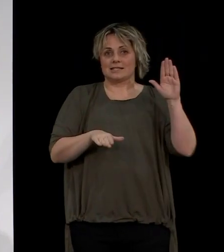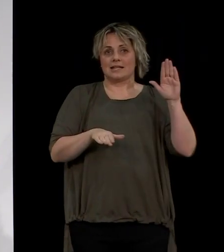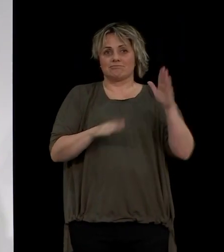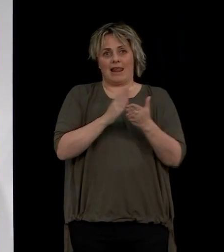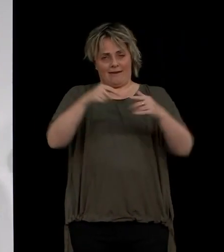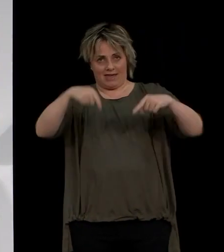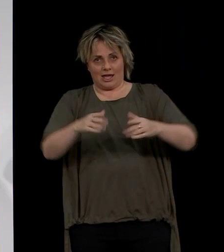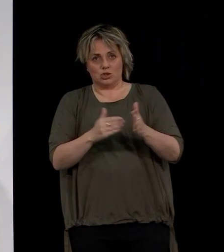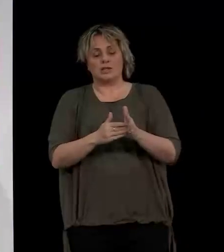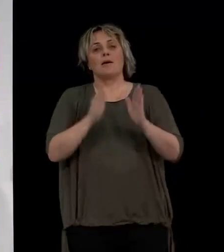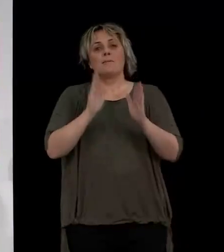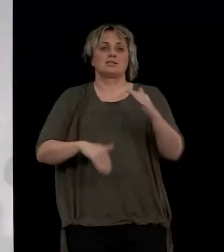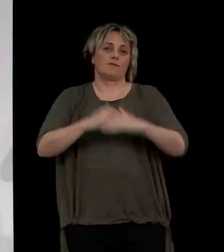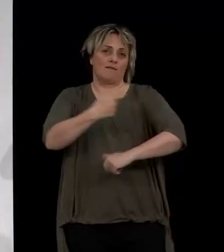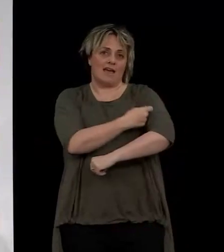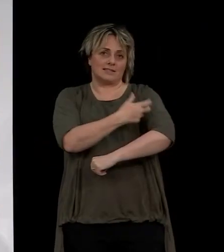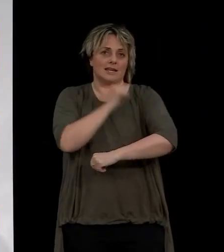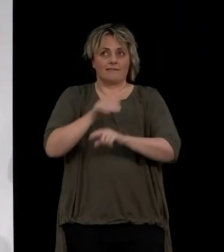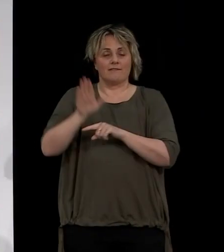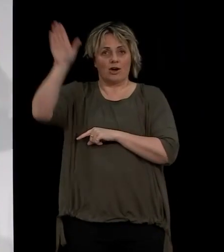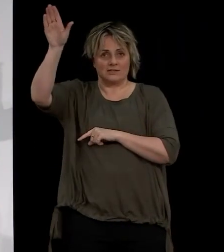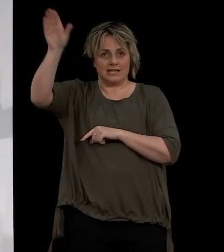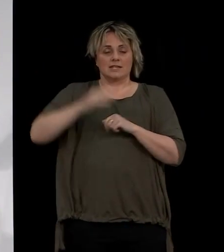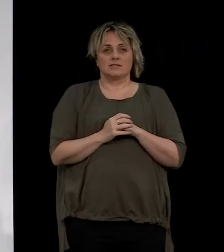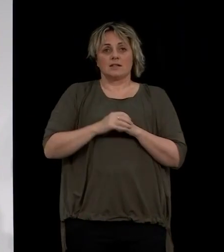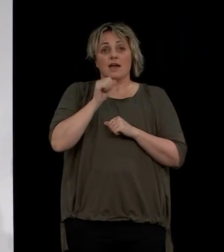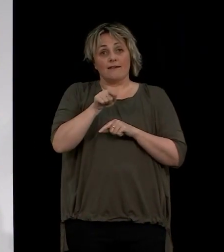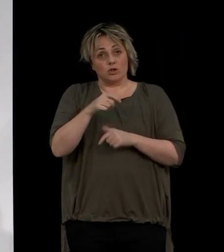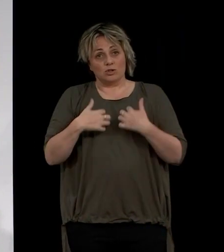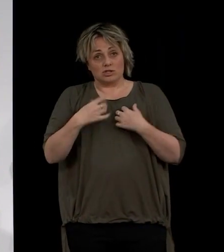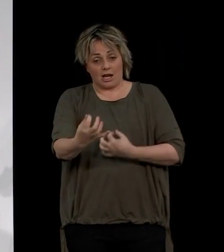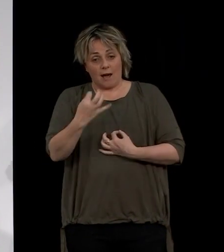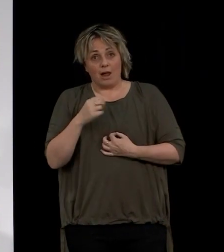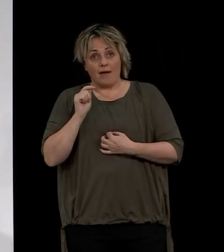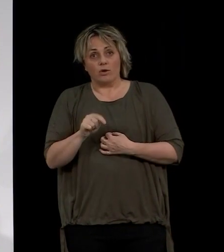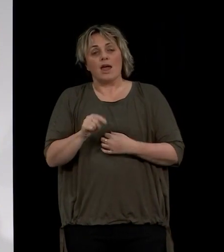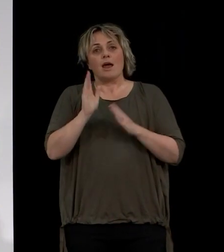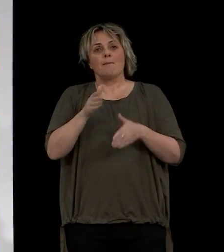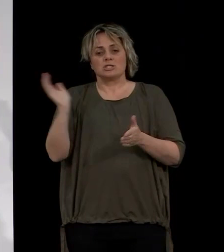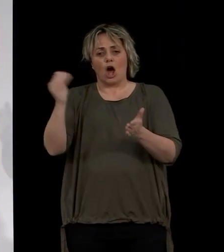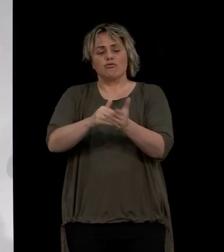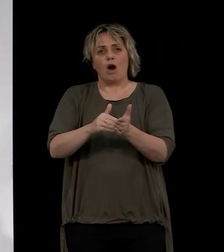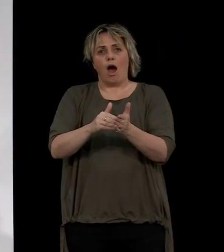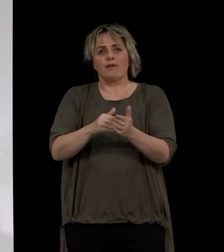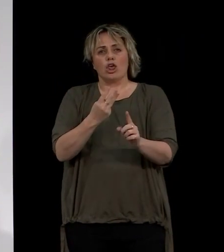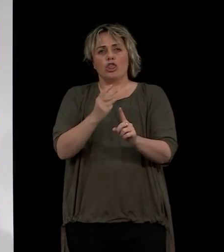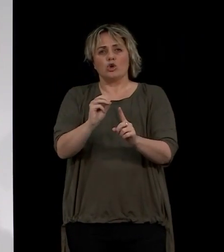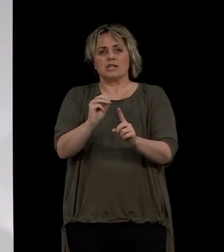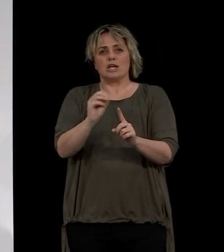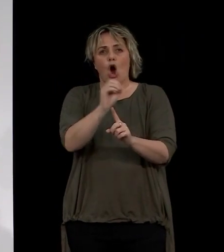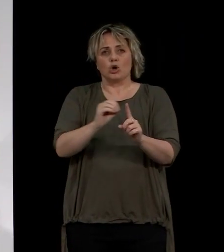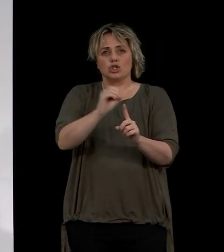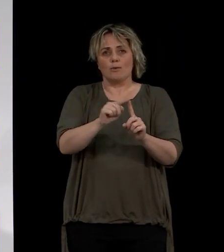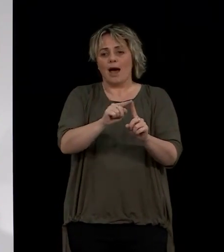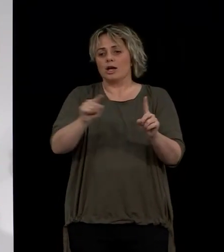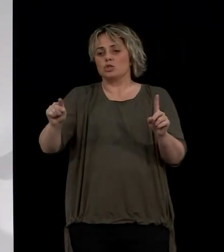and they must, of course, be fully vaccinated. Those interested in applying will need to arrive in New Zealand from the 30th of October